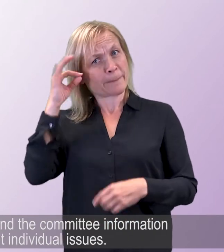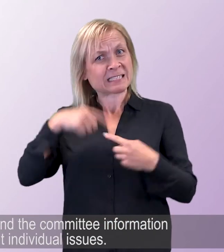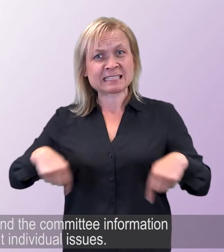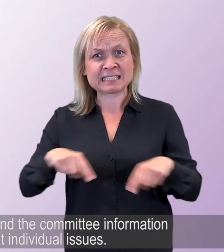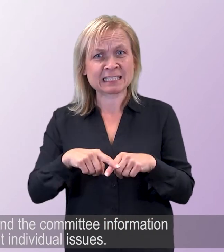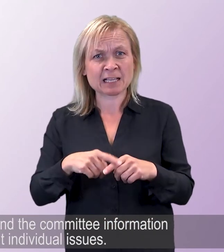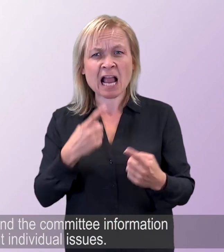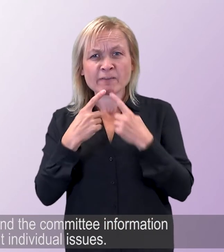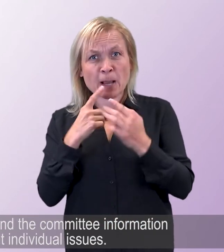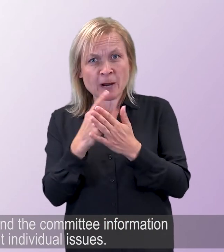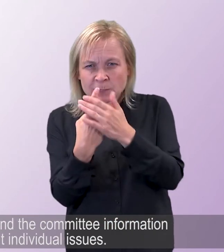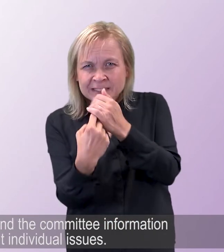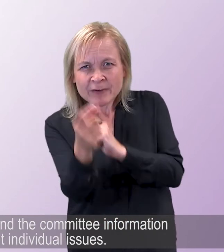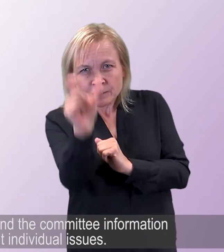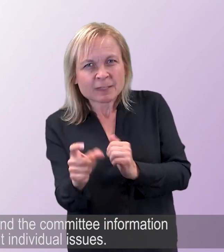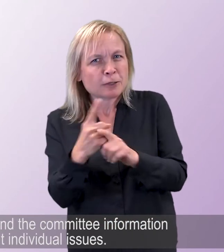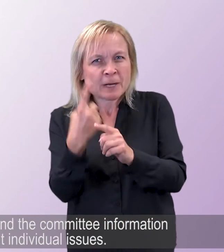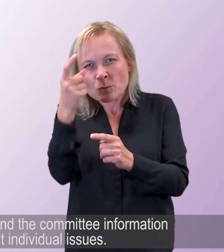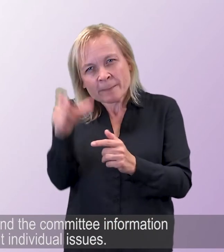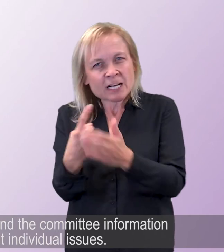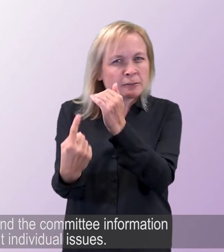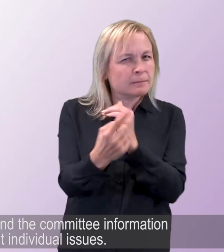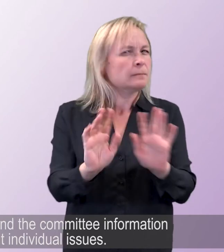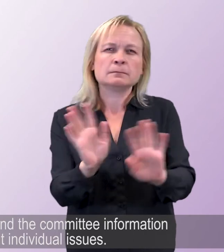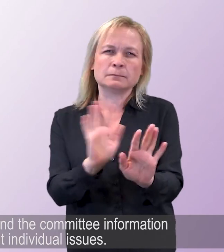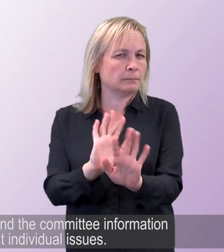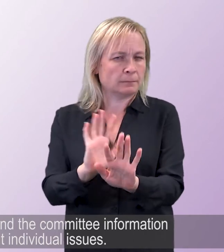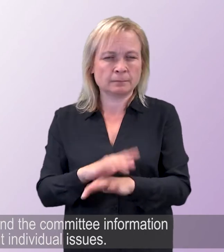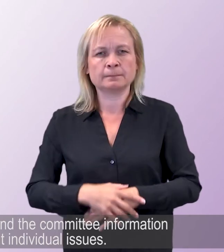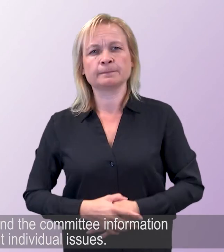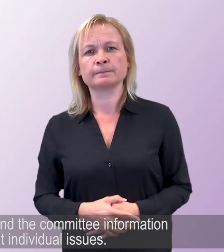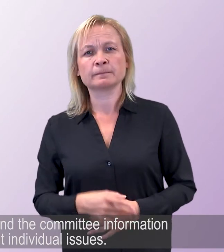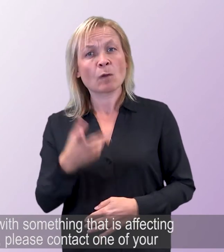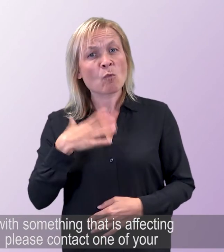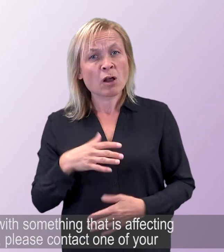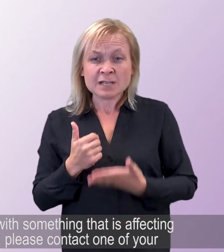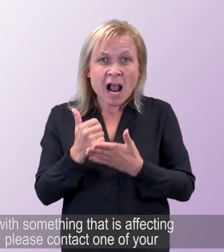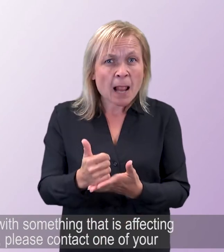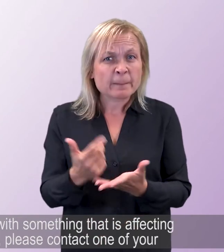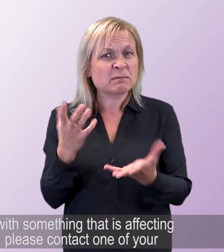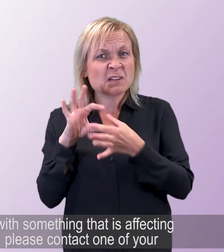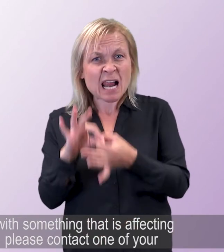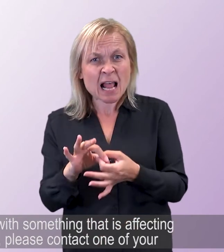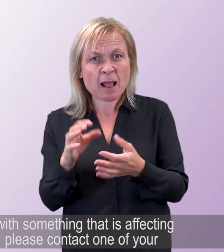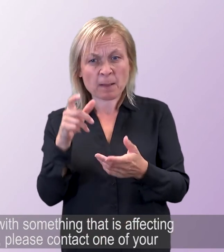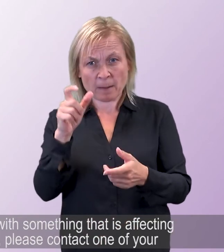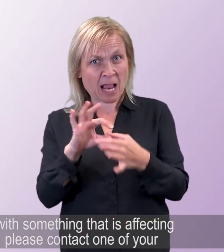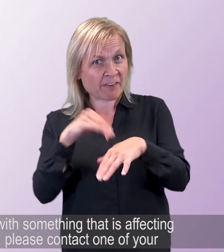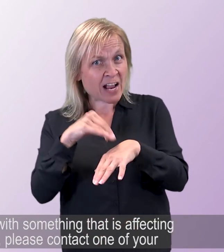Please don't send the committee information about individual issues. If you want help with something that is affecting you right